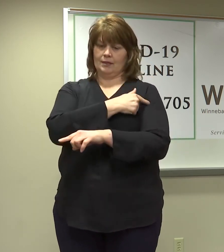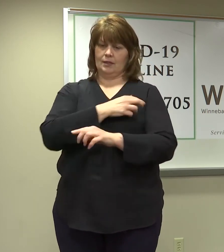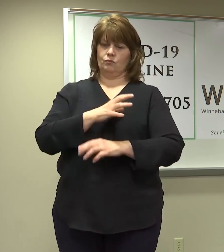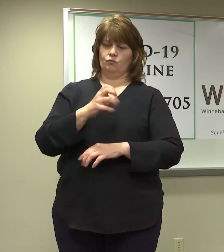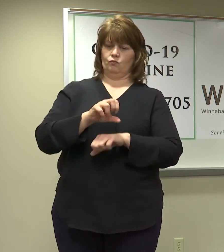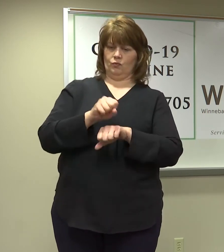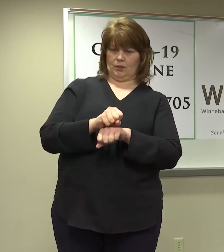that day.